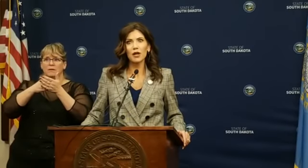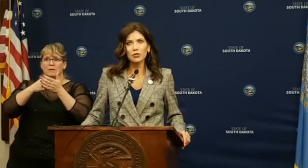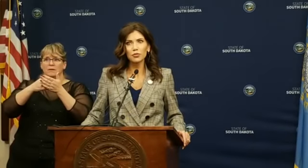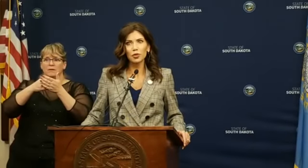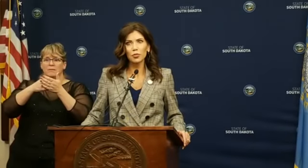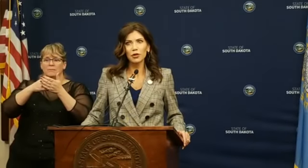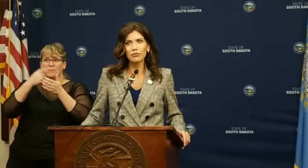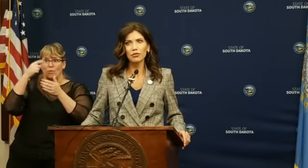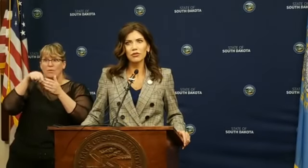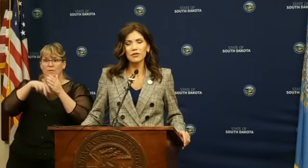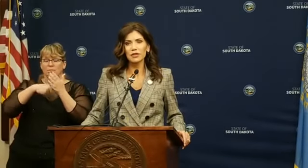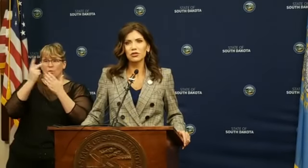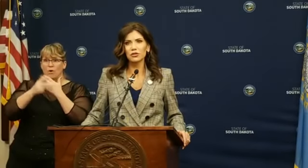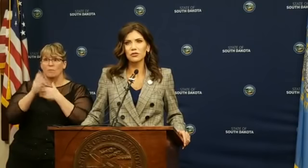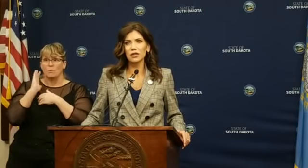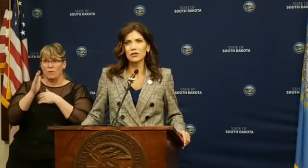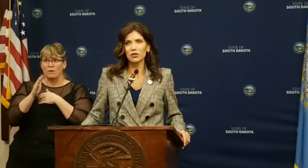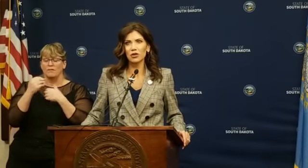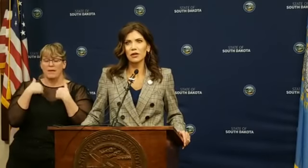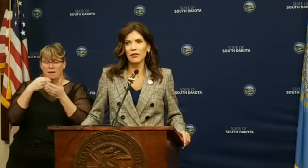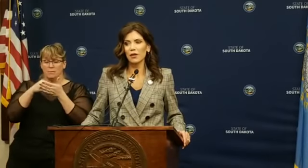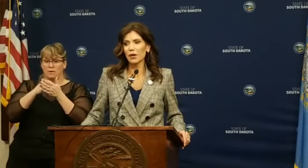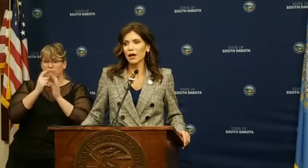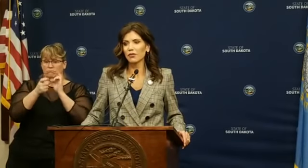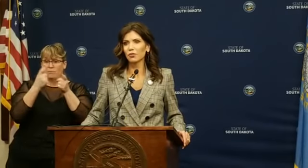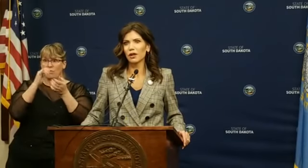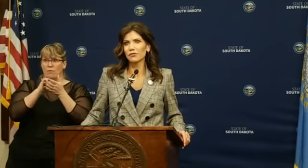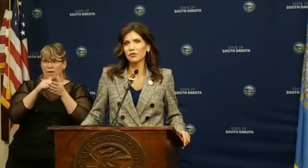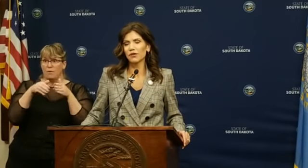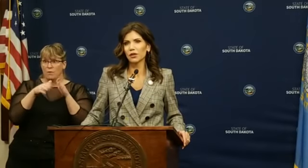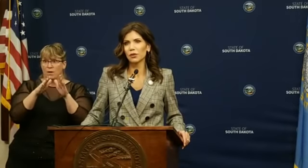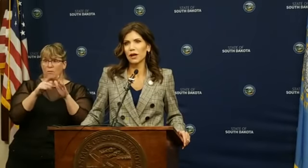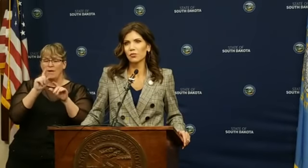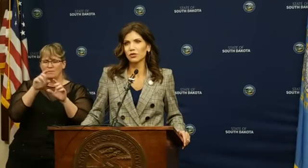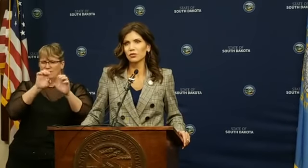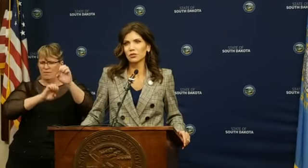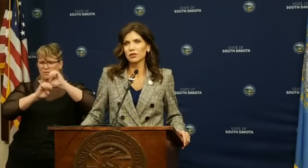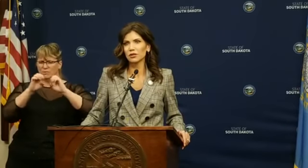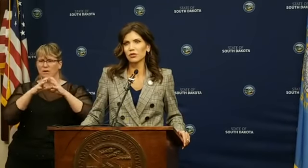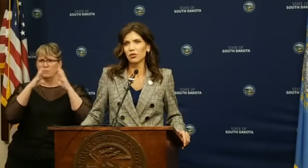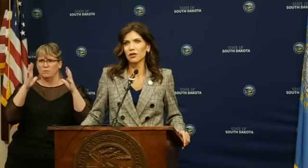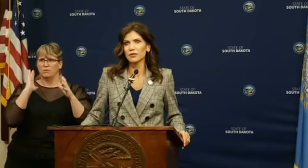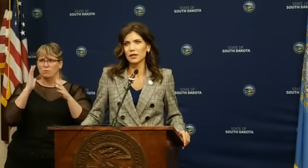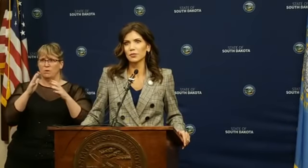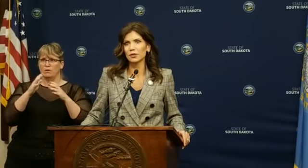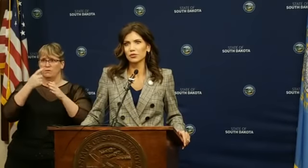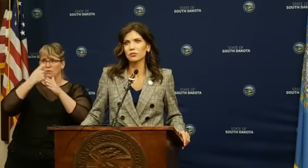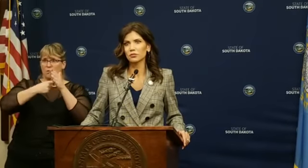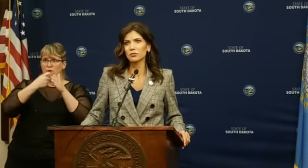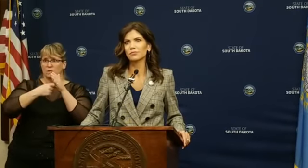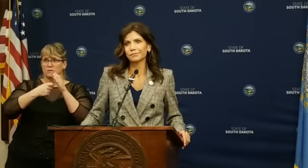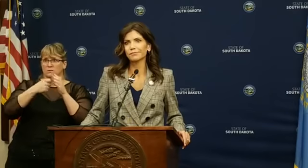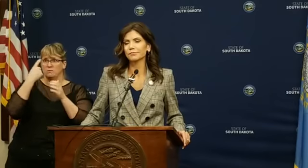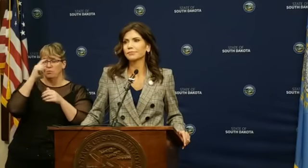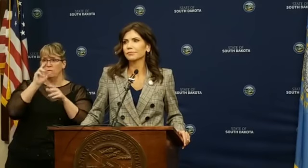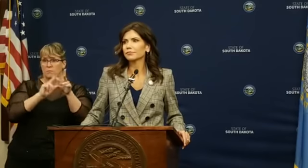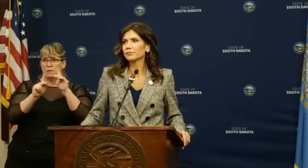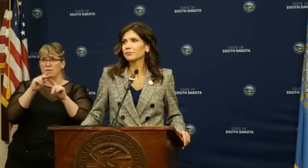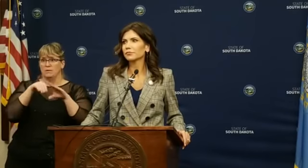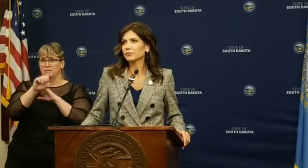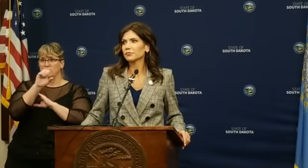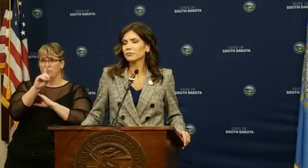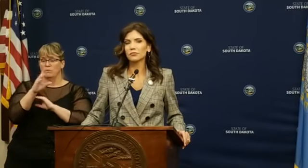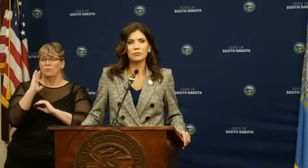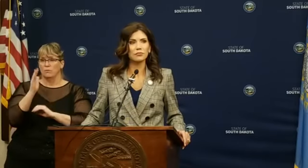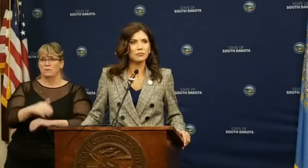There was some dollars appropriated for it this session to get started on that path and we'll have to evaluate how much it will continue to cost taxpayers. Thank